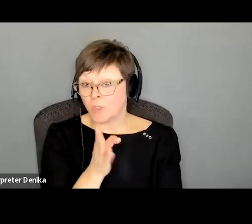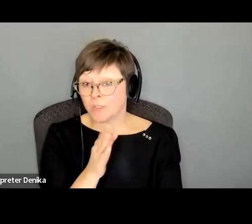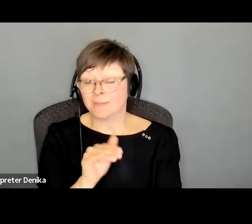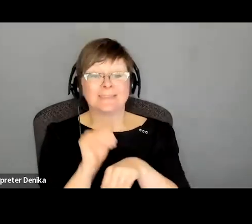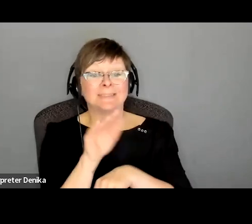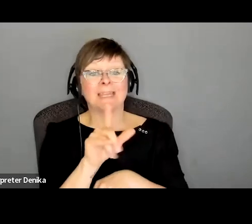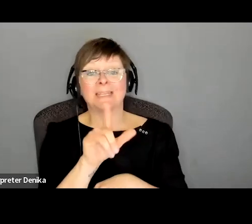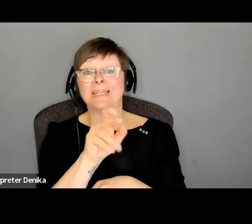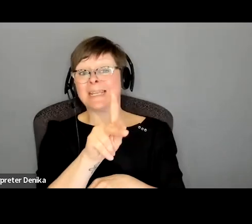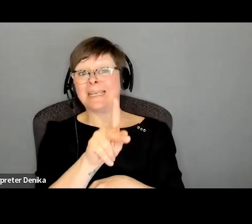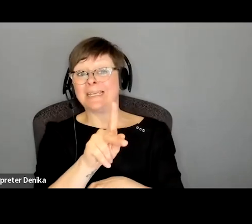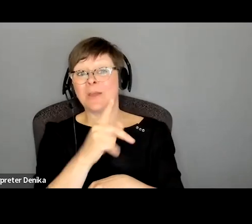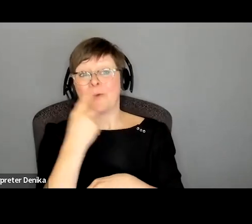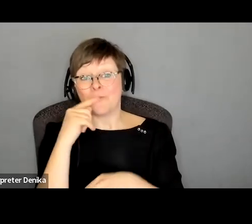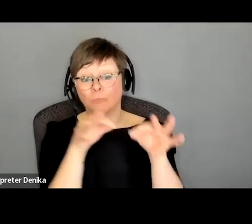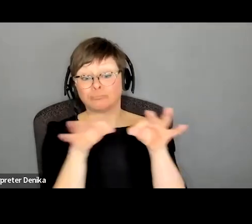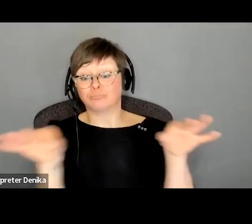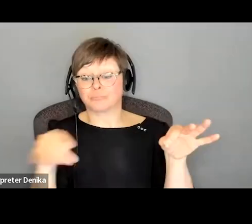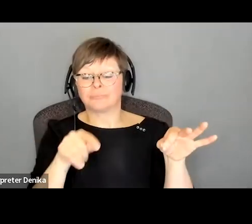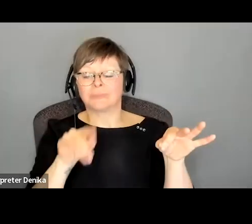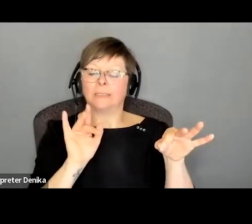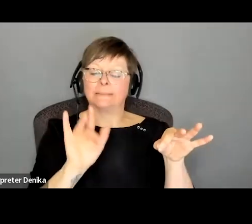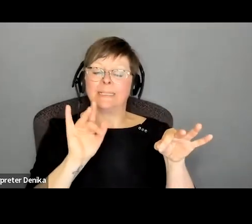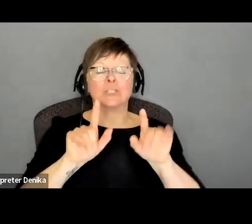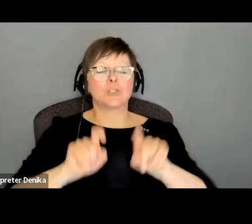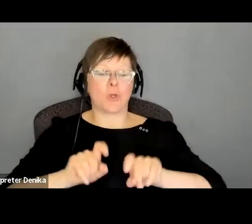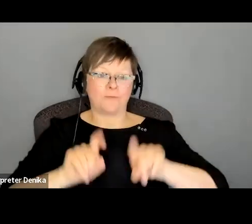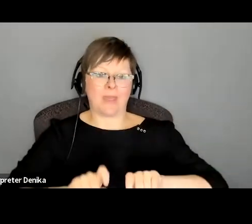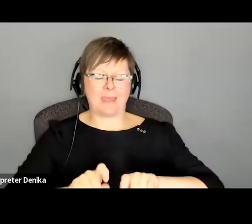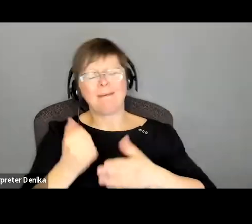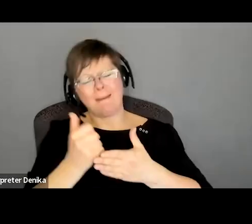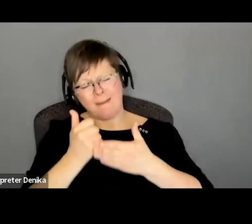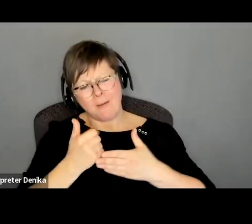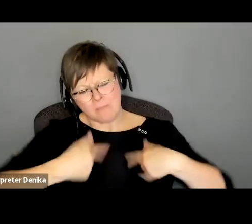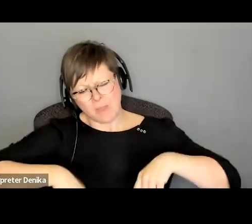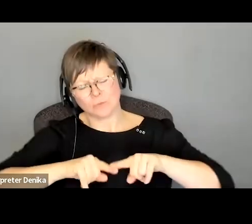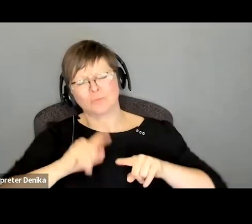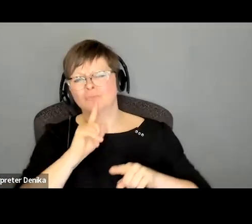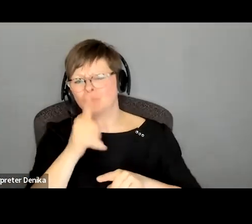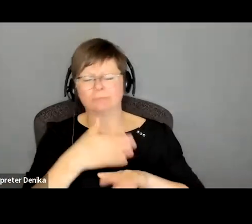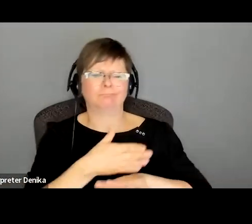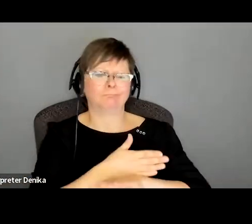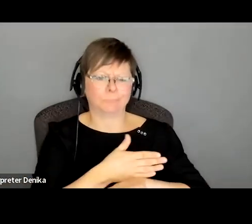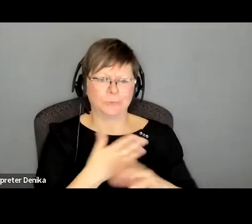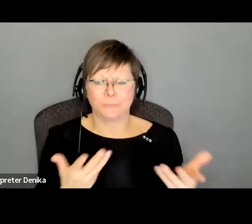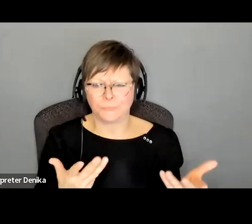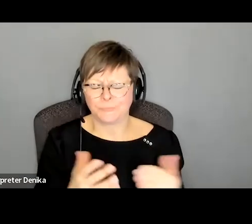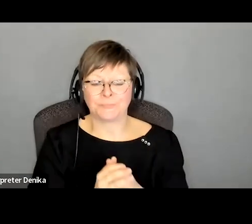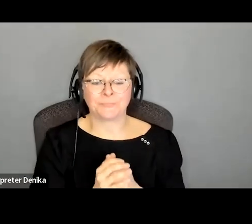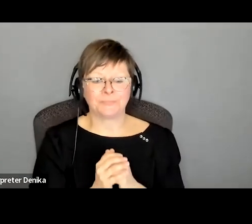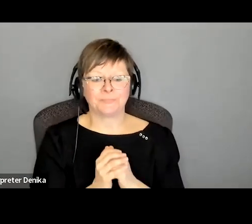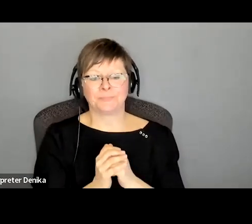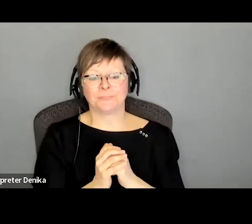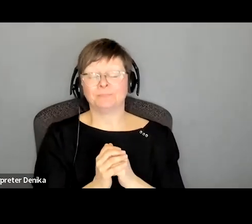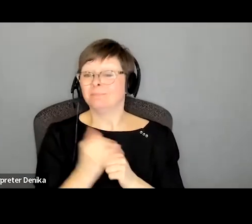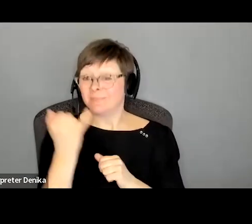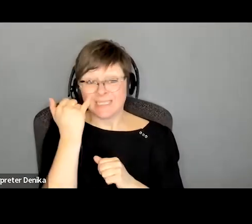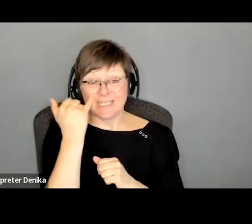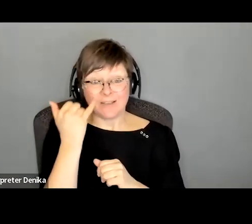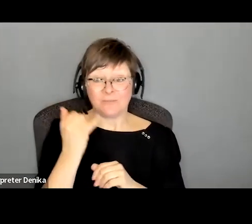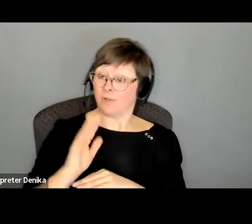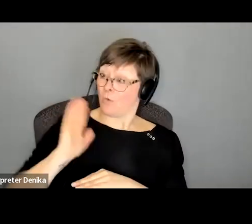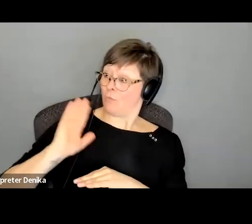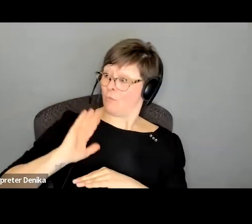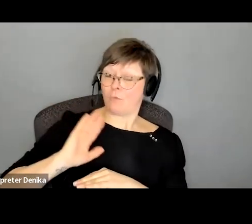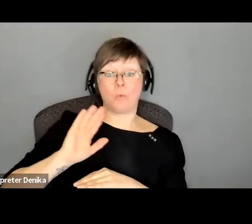a survey please fill it out it's really really helpful for us moving forward uh if you've missed uh any of our previous